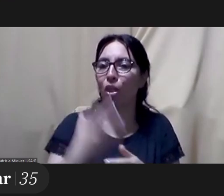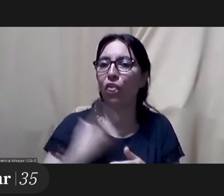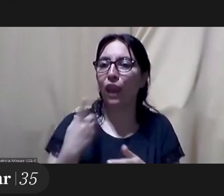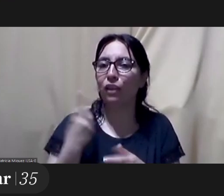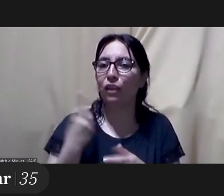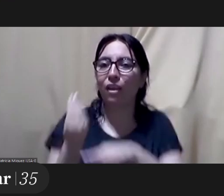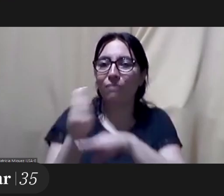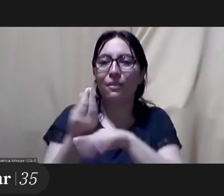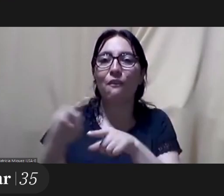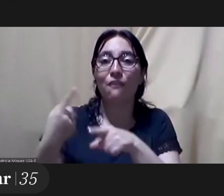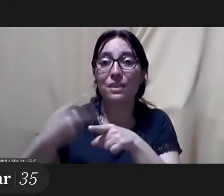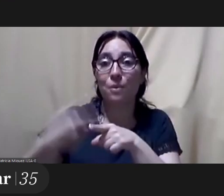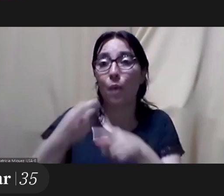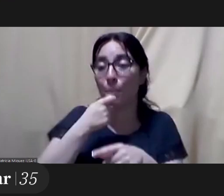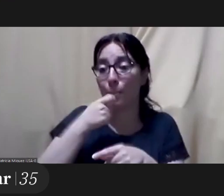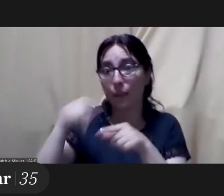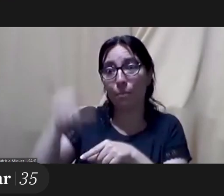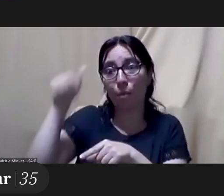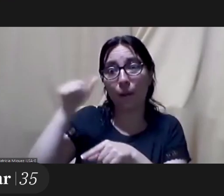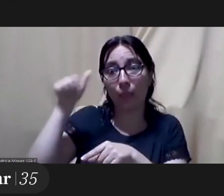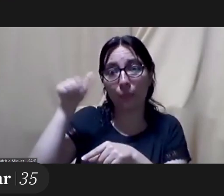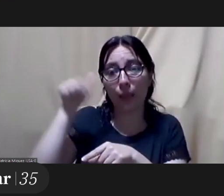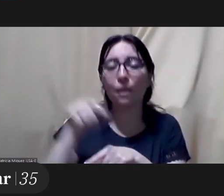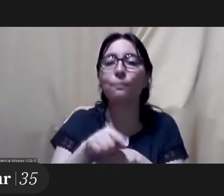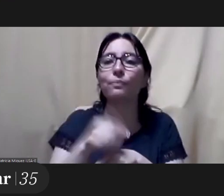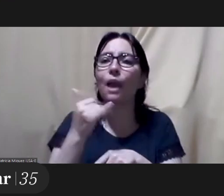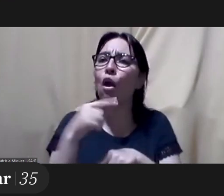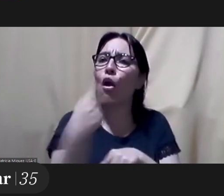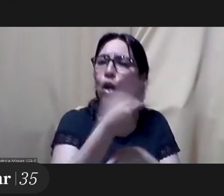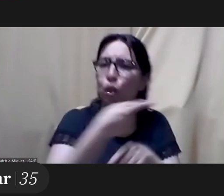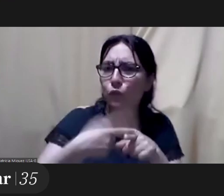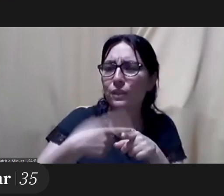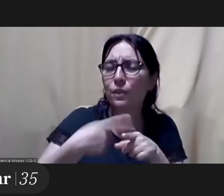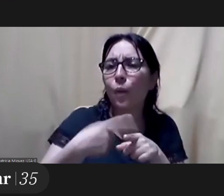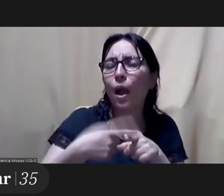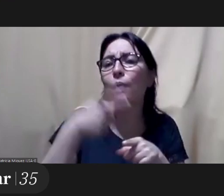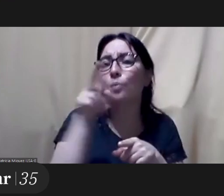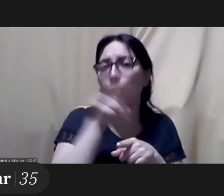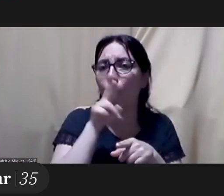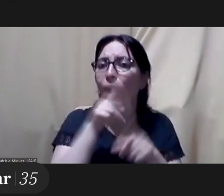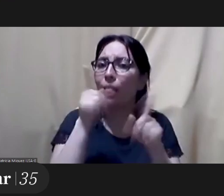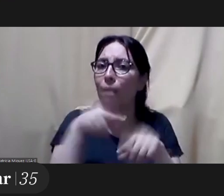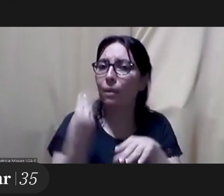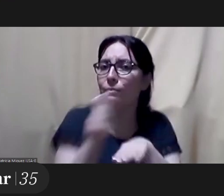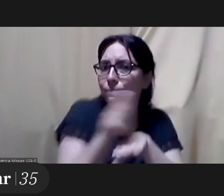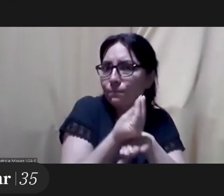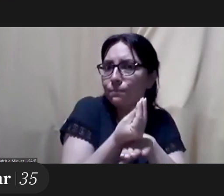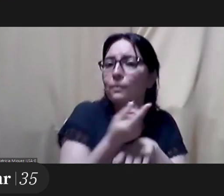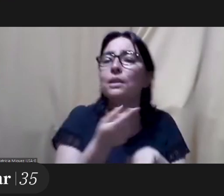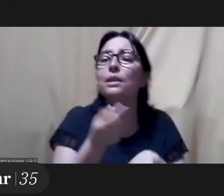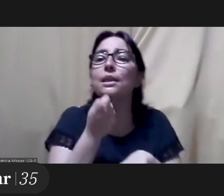we a woman in the tie-in festival we also have a woman